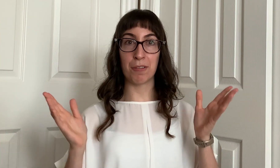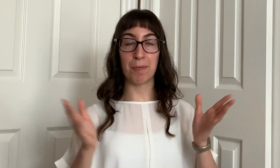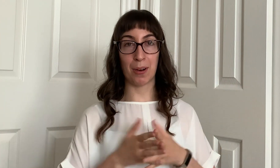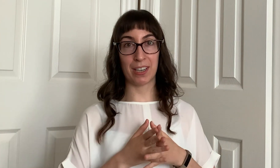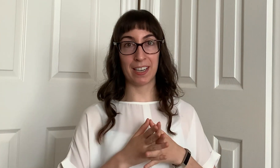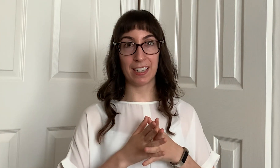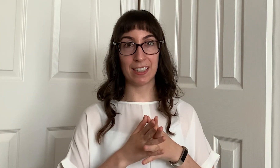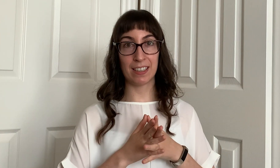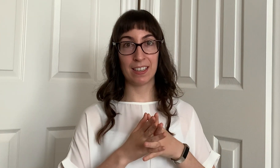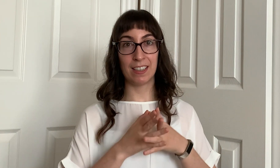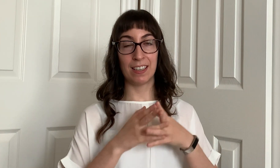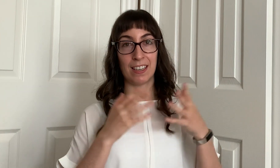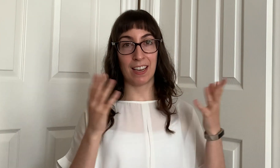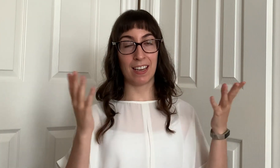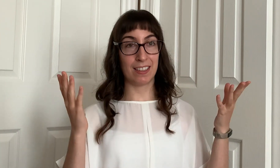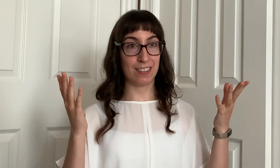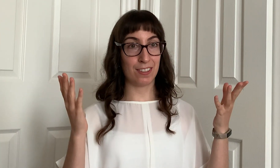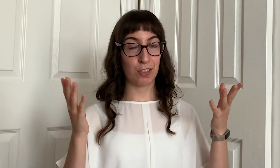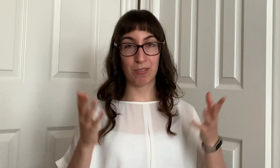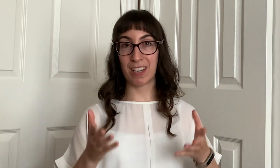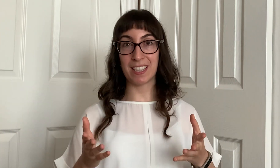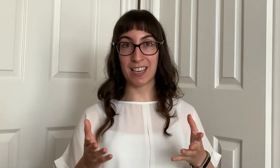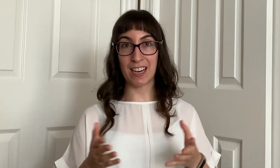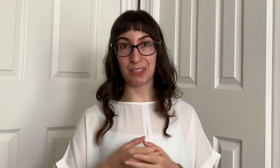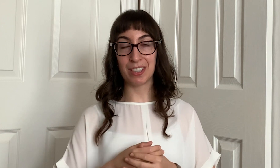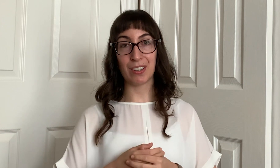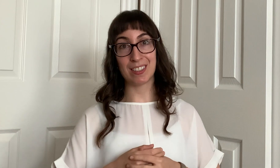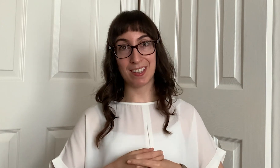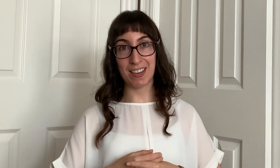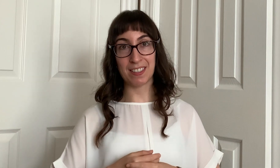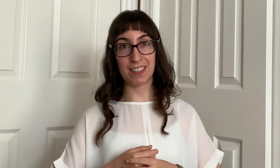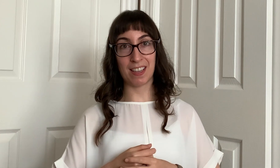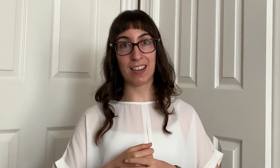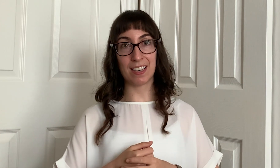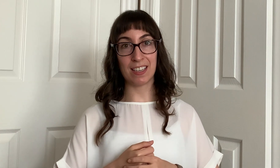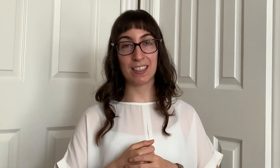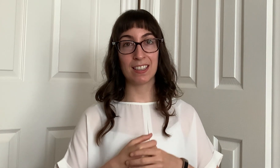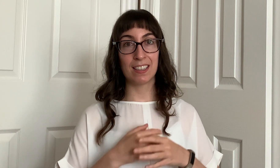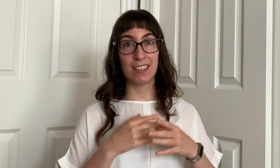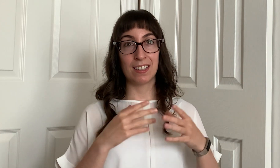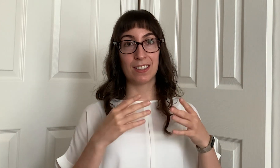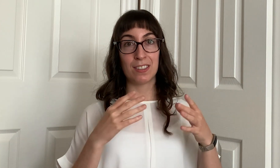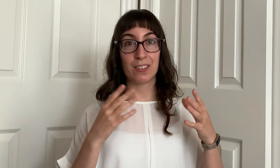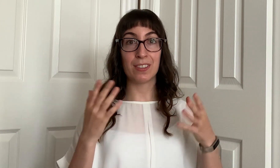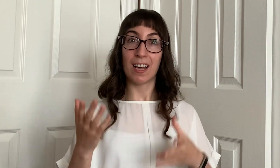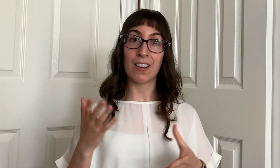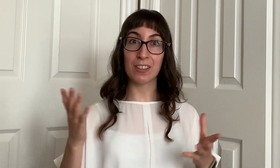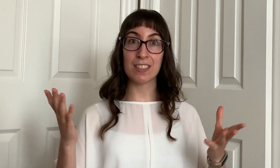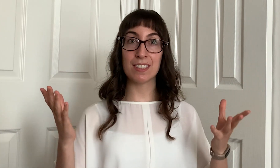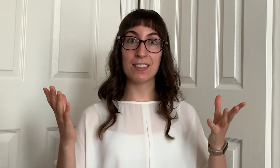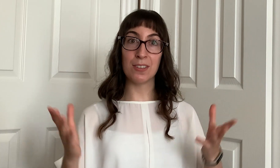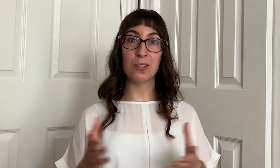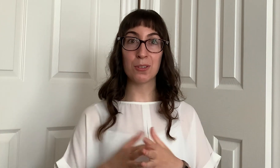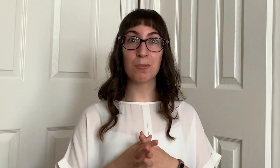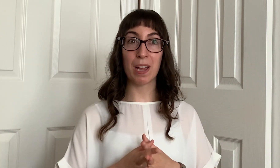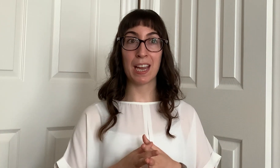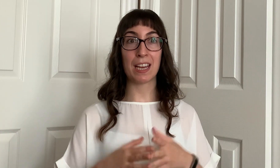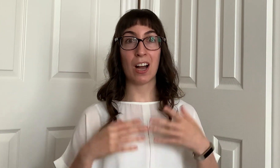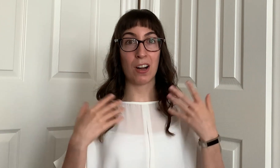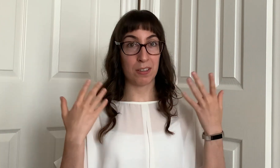marketing and trying to get out there in today's society so now this is the new way of